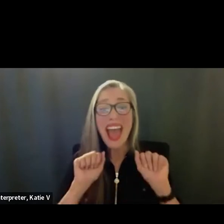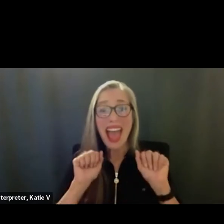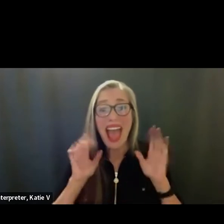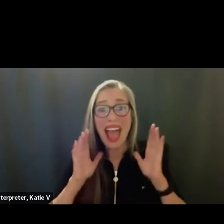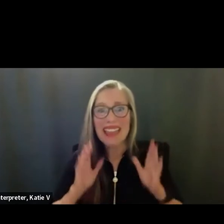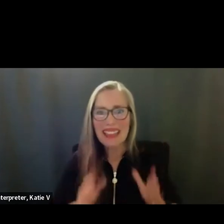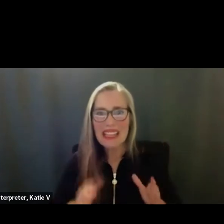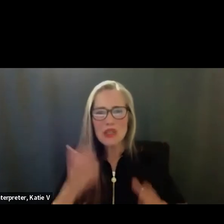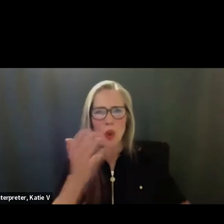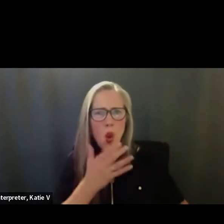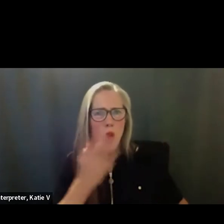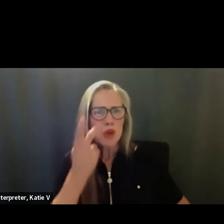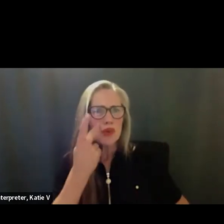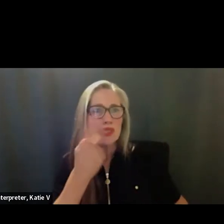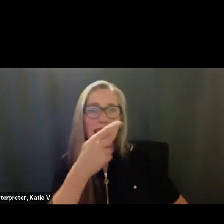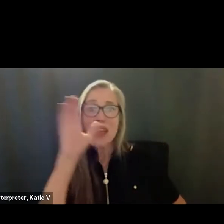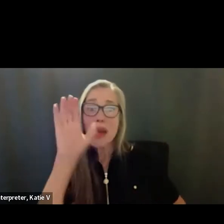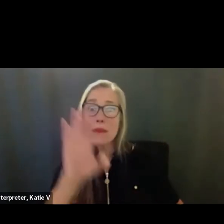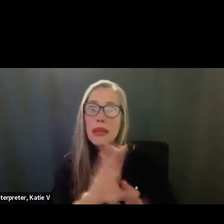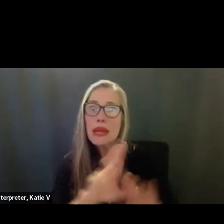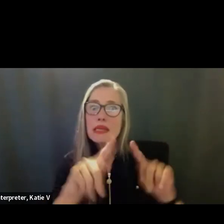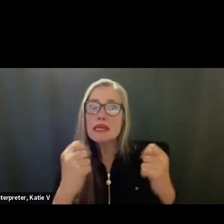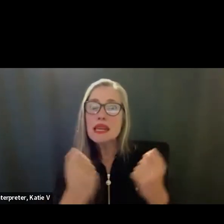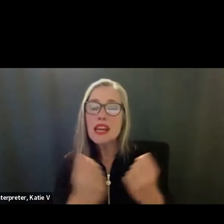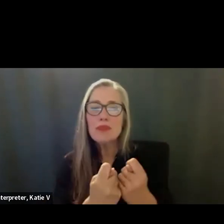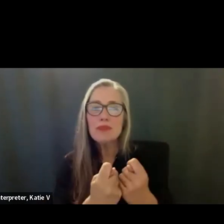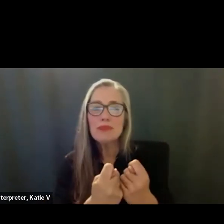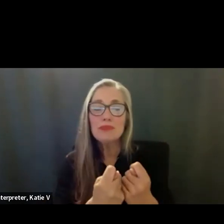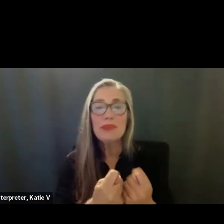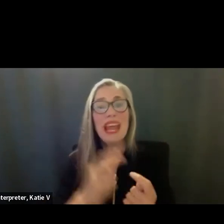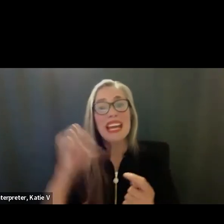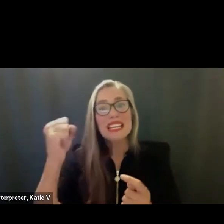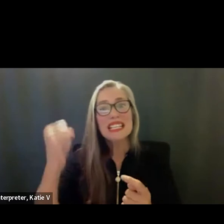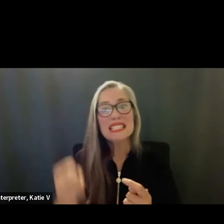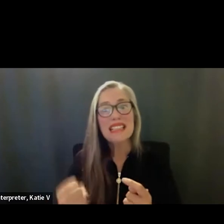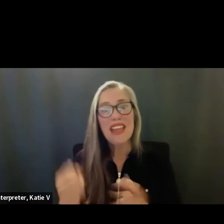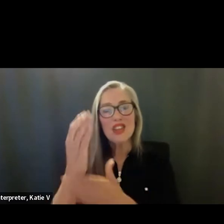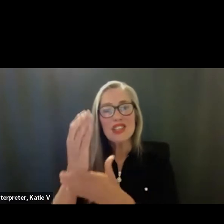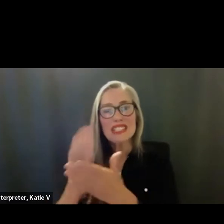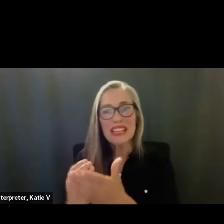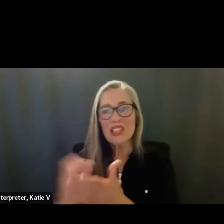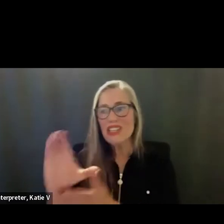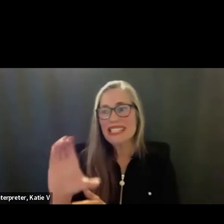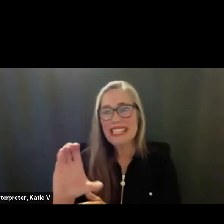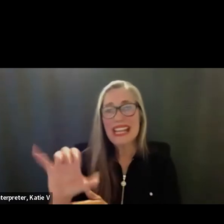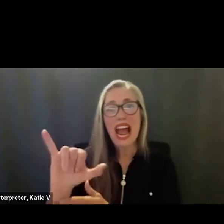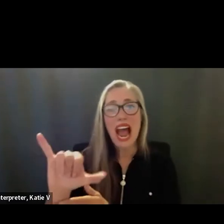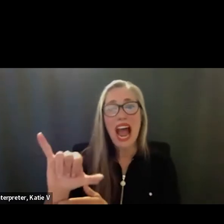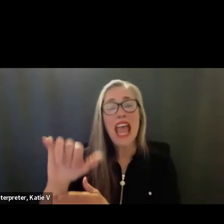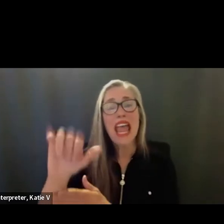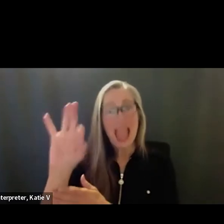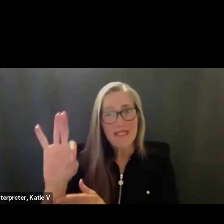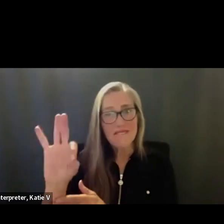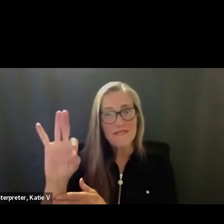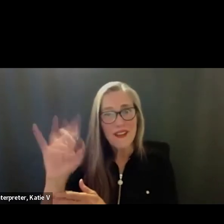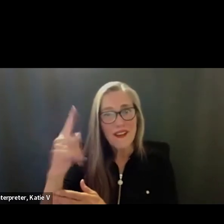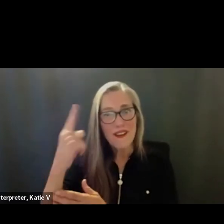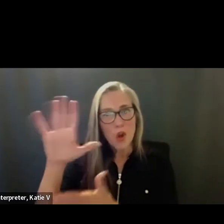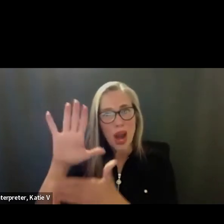were part of teams that won the Southern Section CIF academic achievement. They're part of teams.